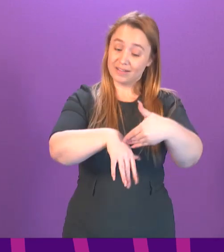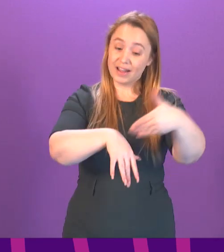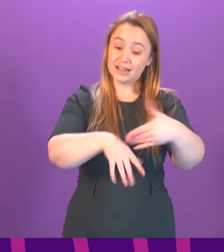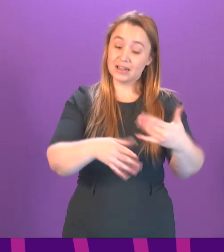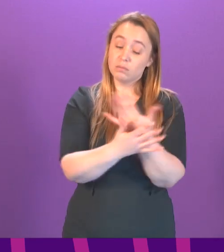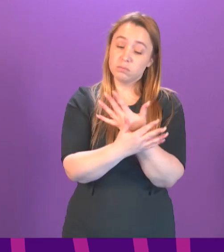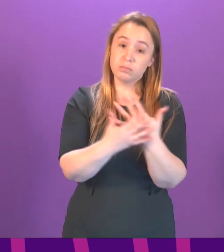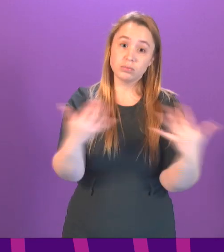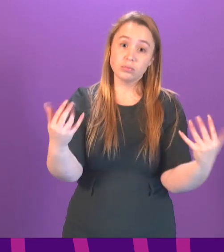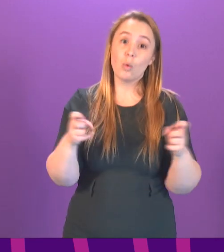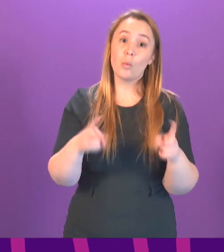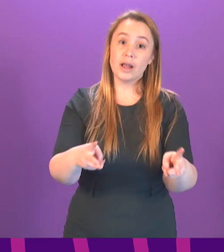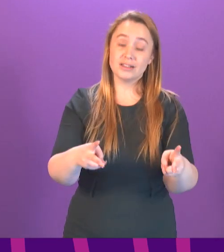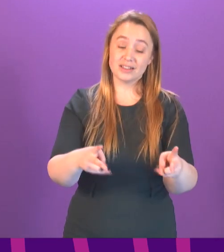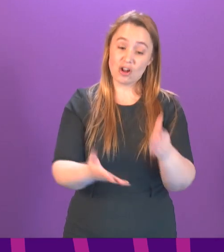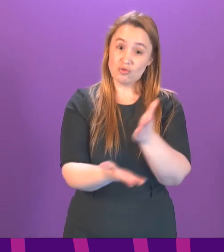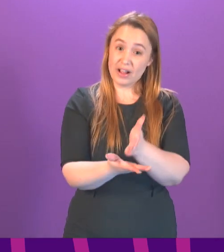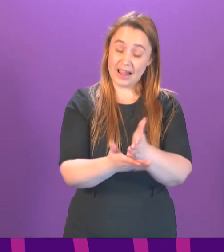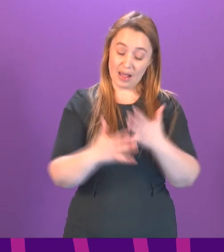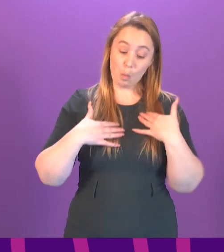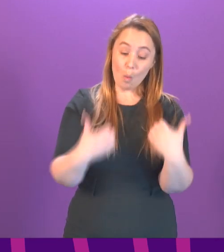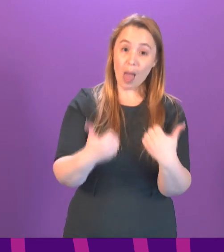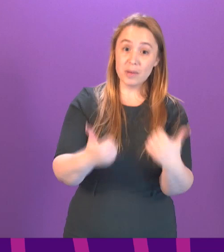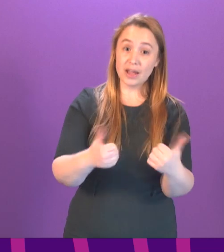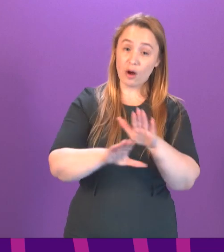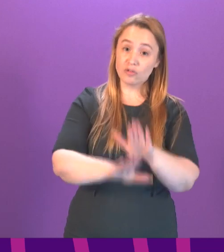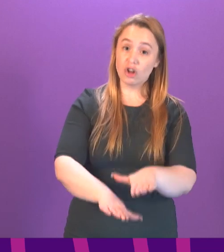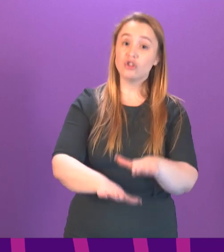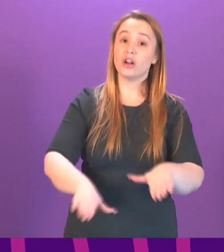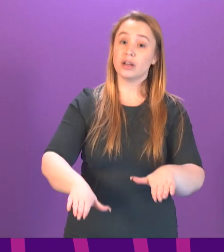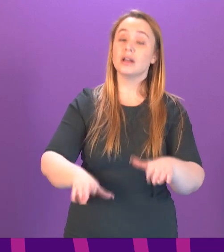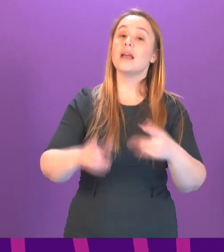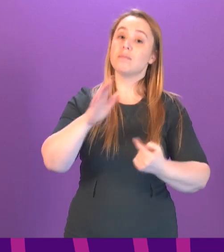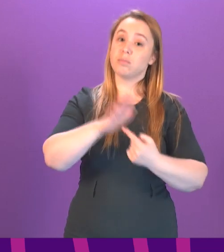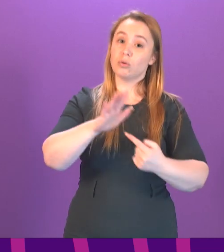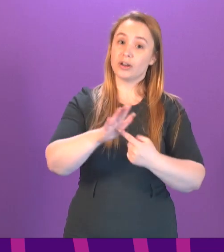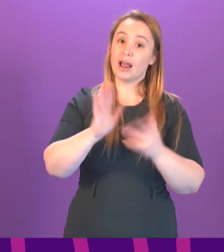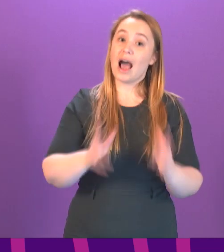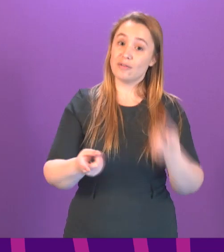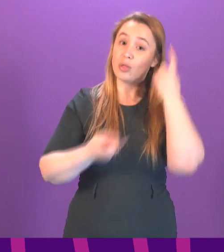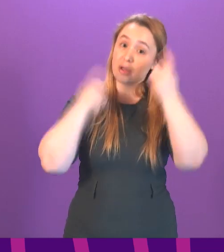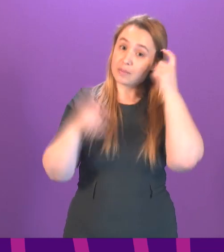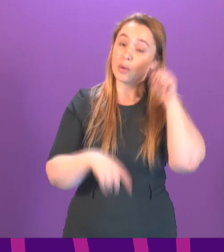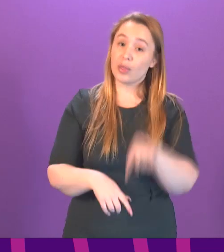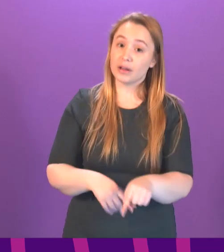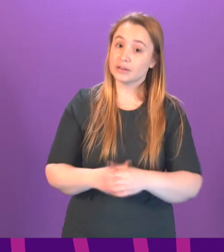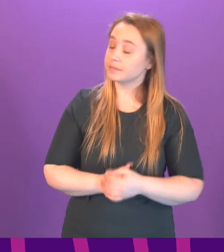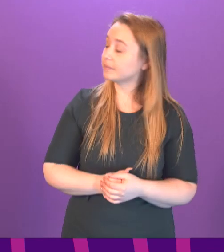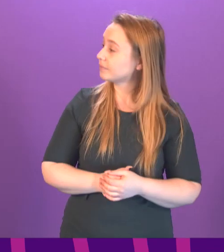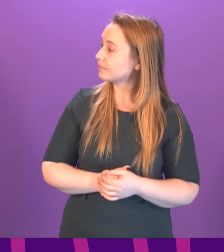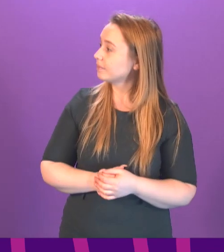ways. And I think it's the whole wellbeing of children that we need to have in mind as we go through the rest of the pandemic and into the recovery phase.